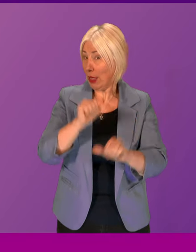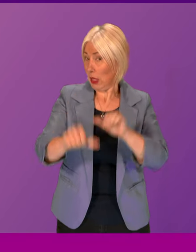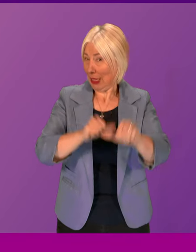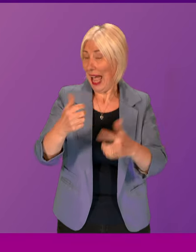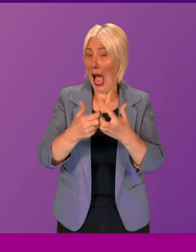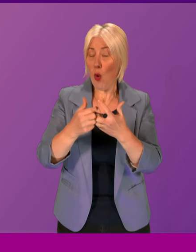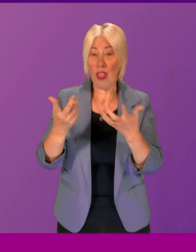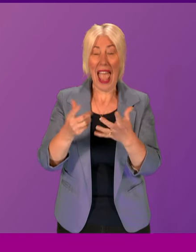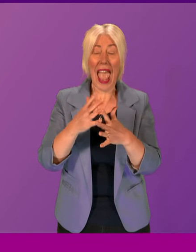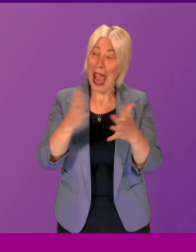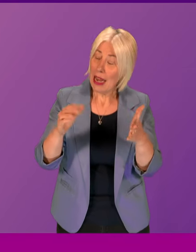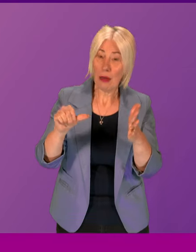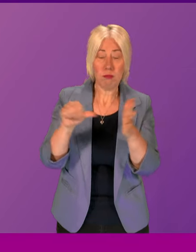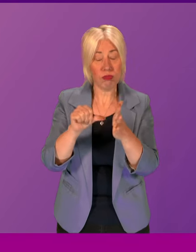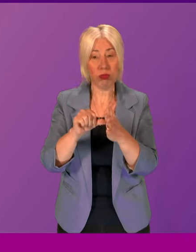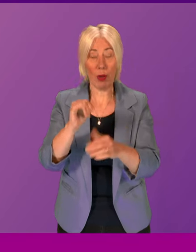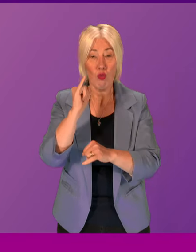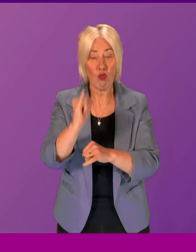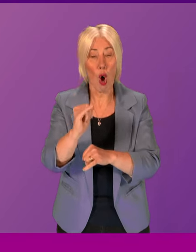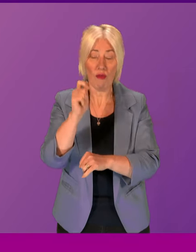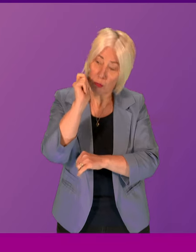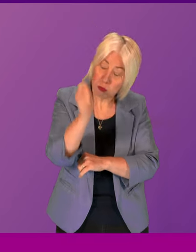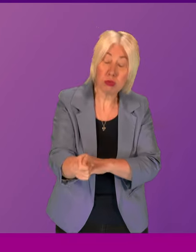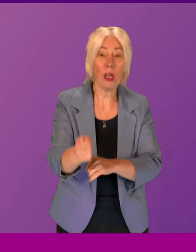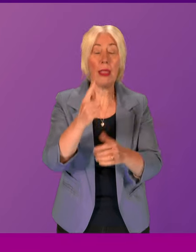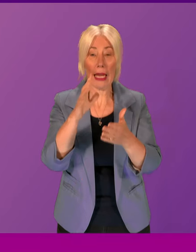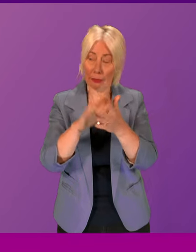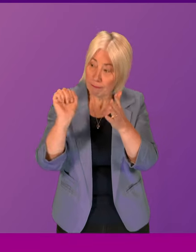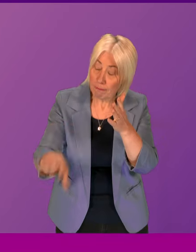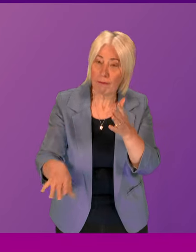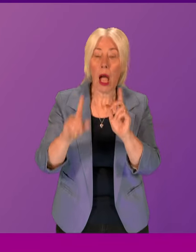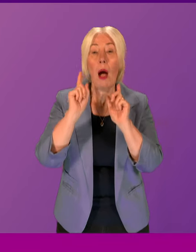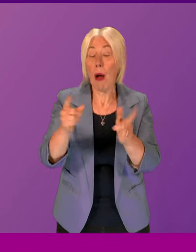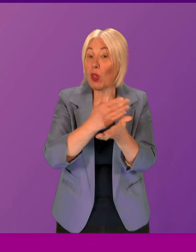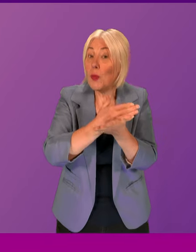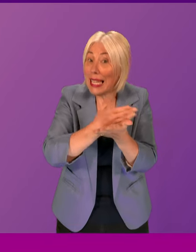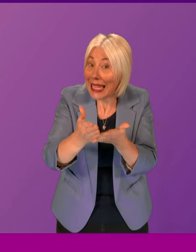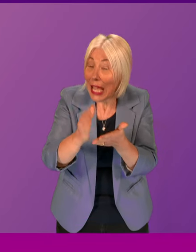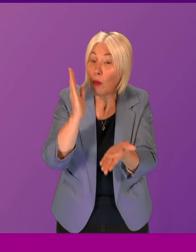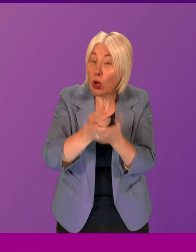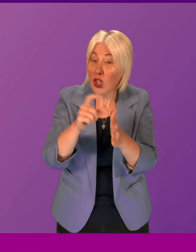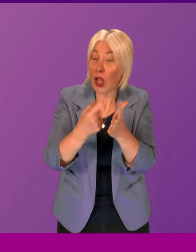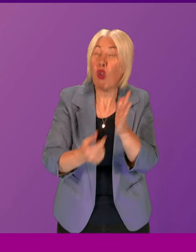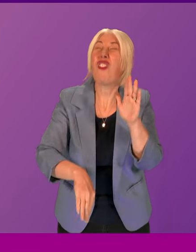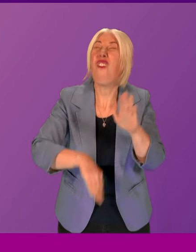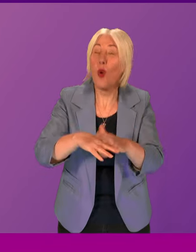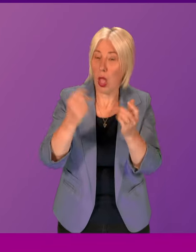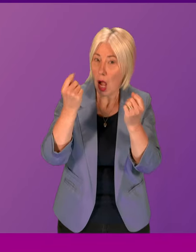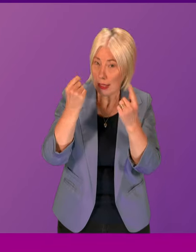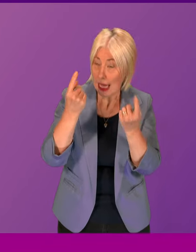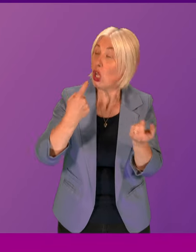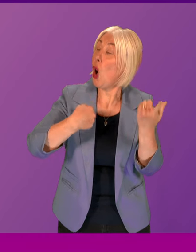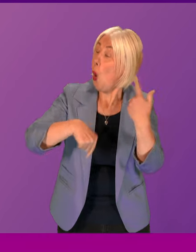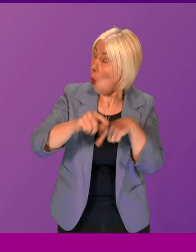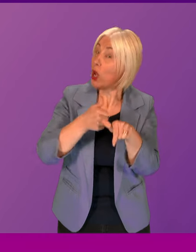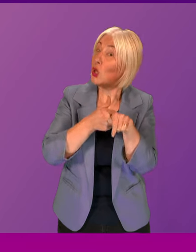miscarriages of justice. But let me just be clear, so Douglas Ross has no misunderstanding. We support the